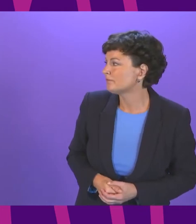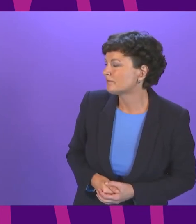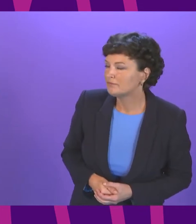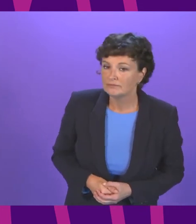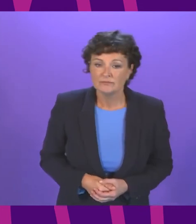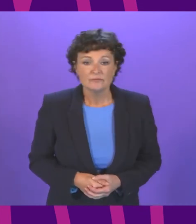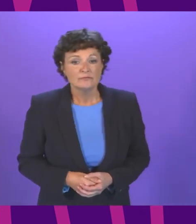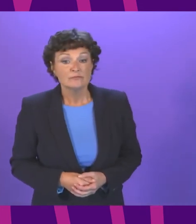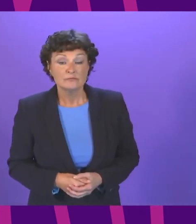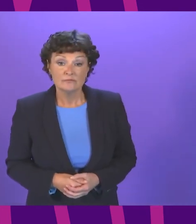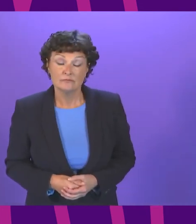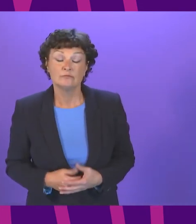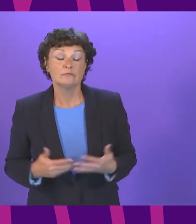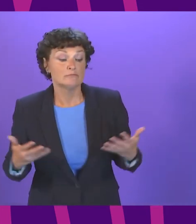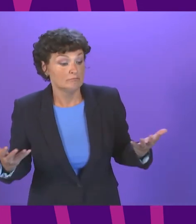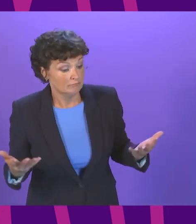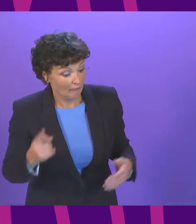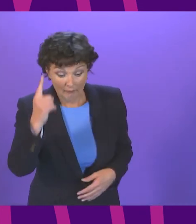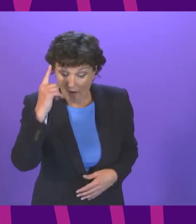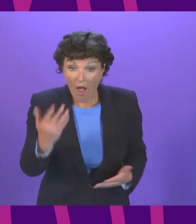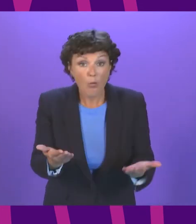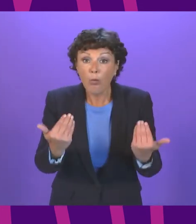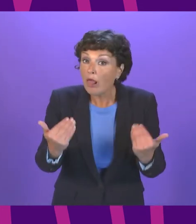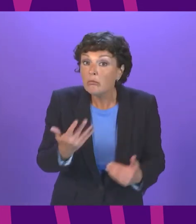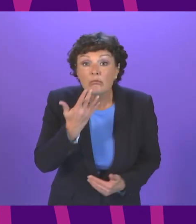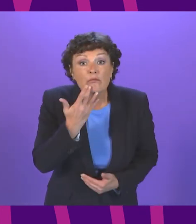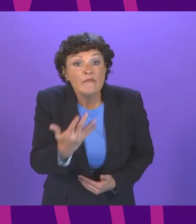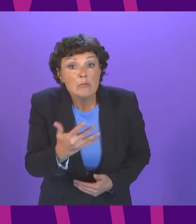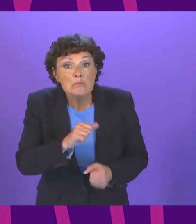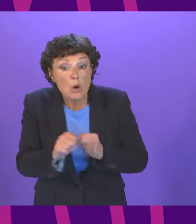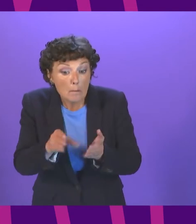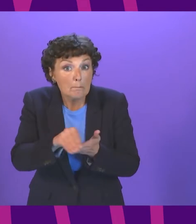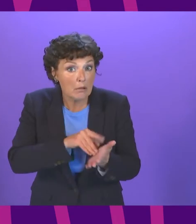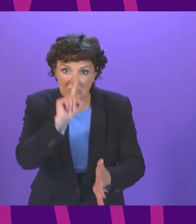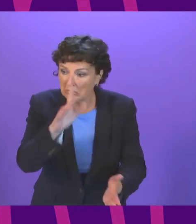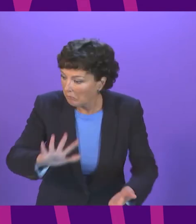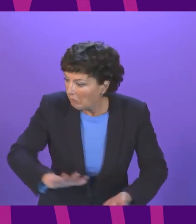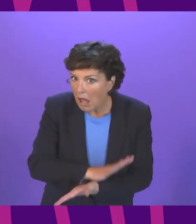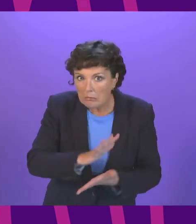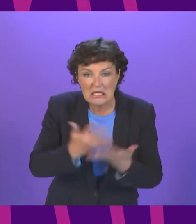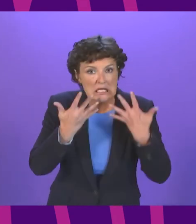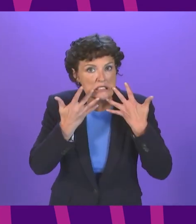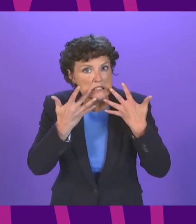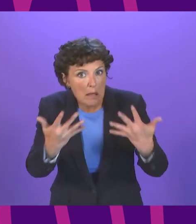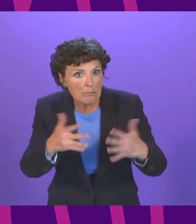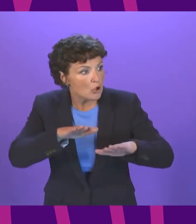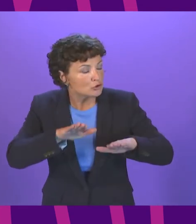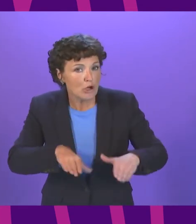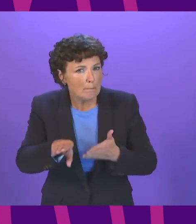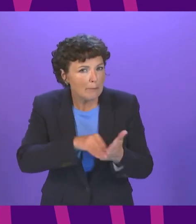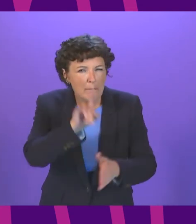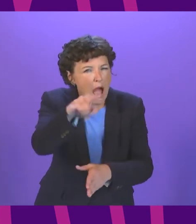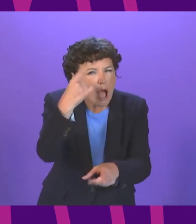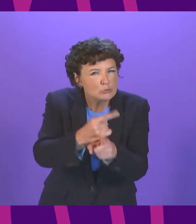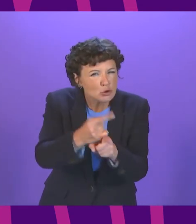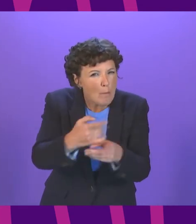look I I welcome the £5 payment I welcome when we had the £10 child payment I'm talking about the